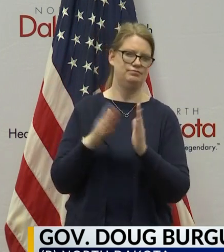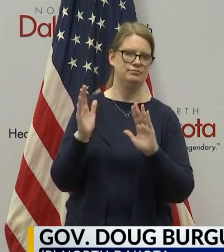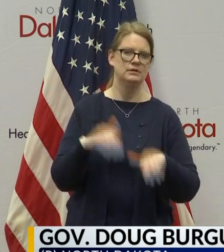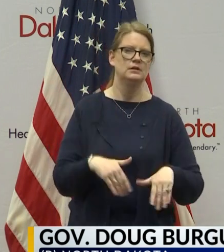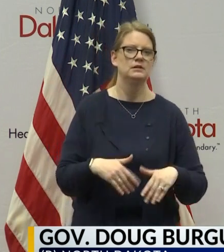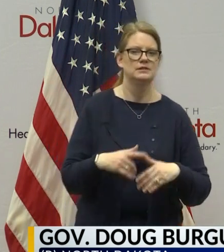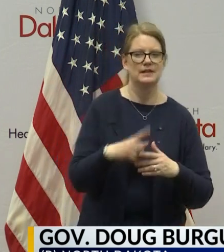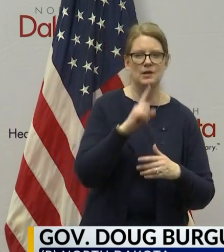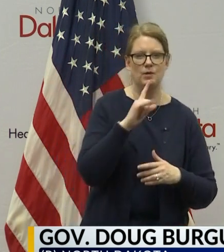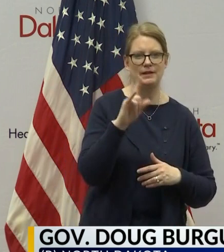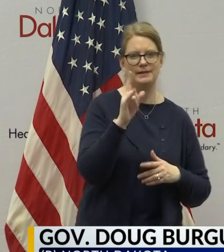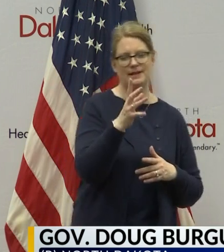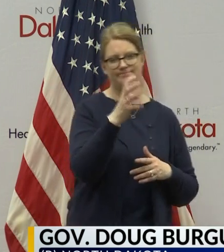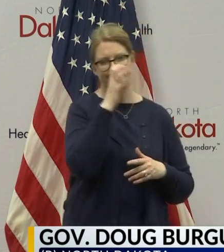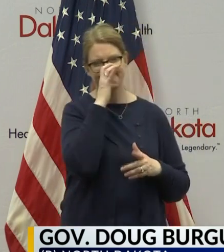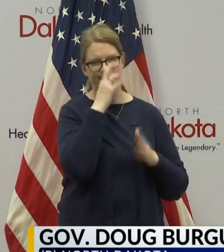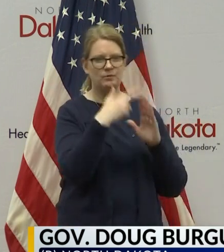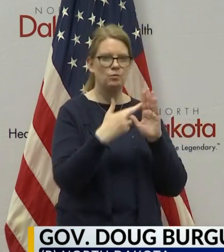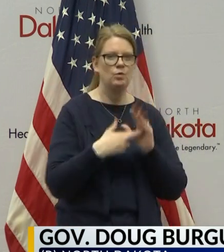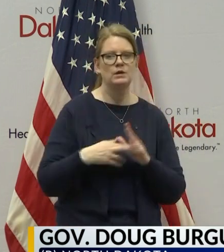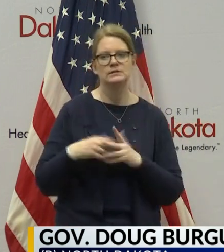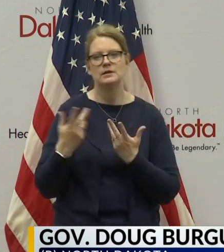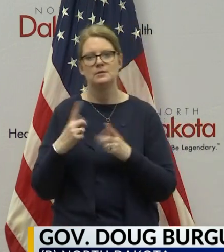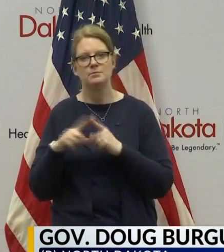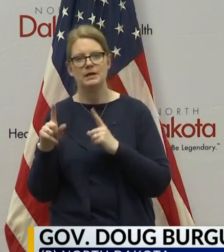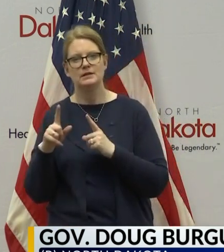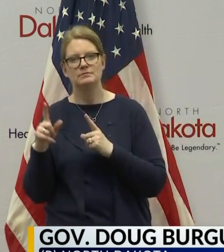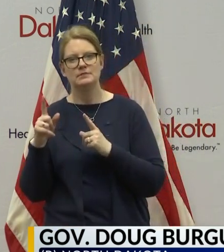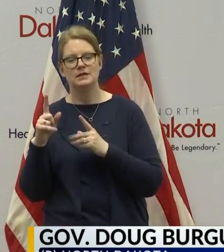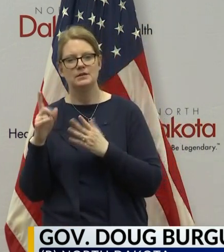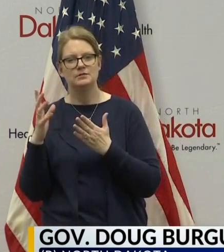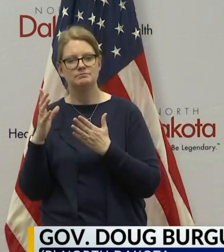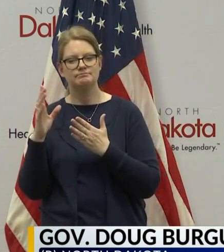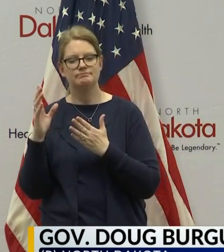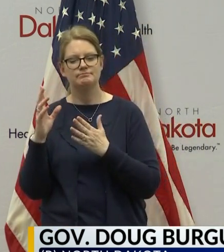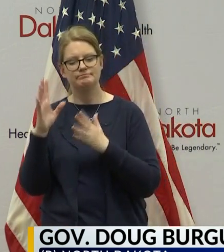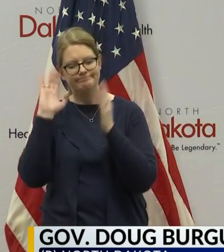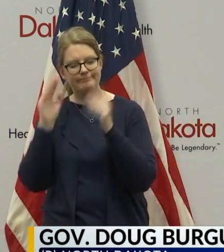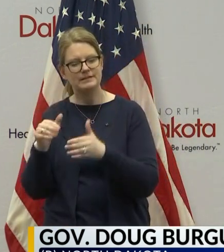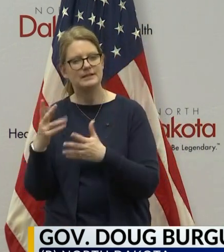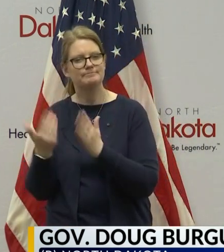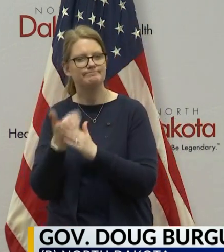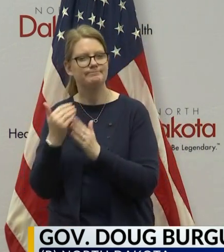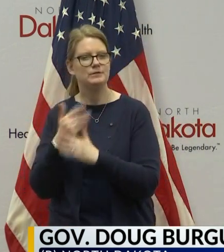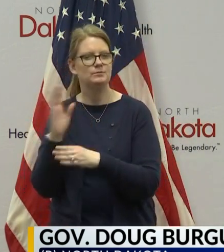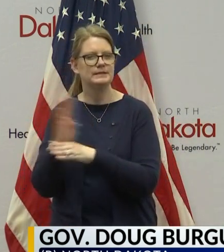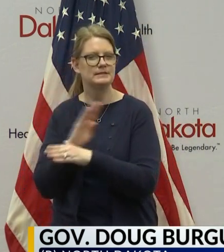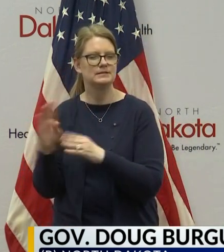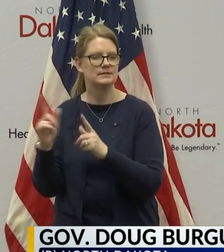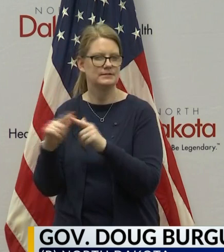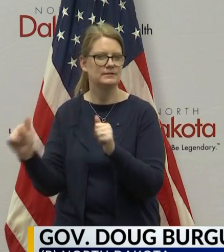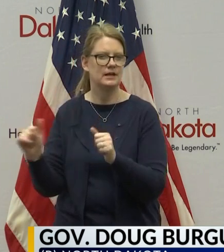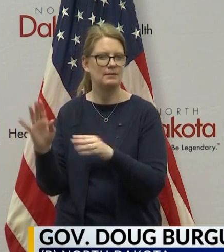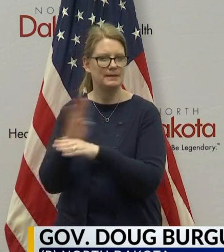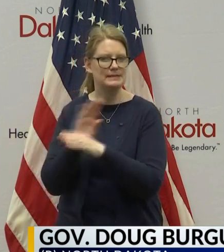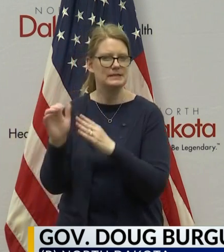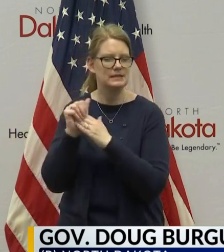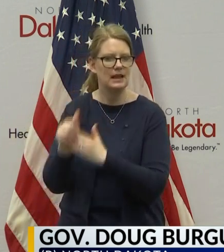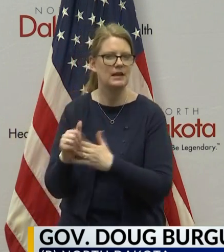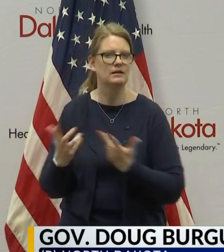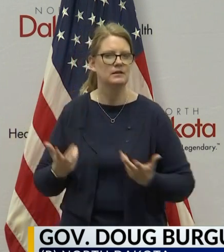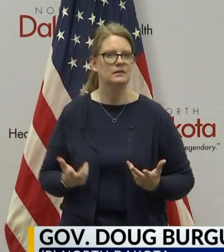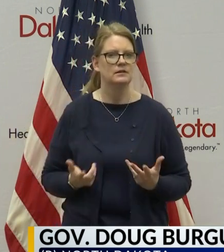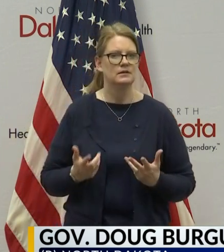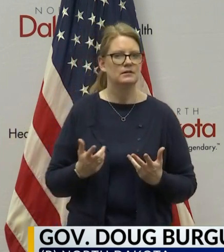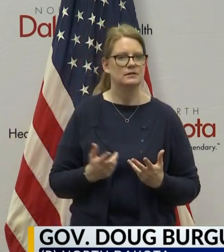and flexibility and innovation would welcome some of this. The silver lining of this crisis is shedding